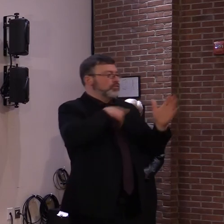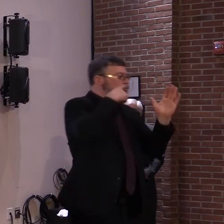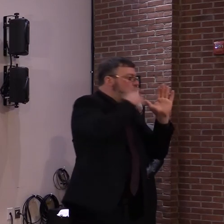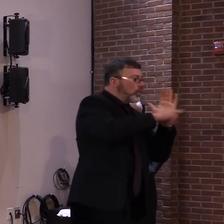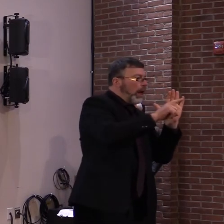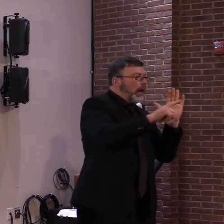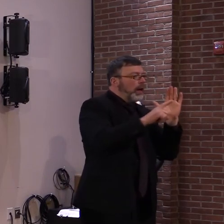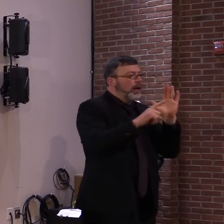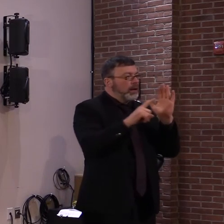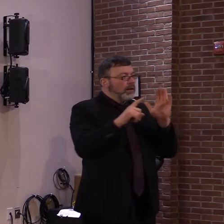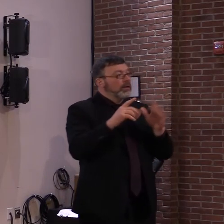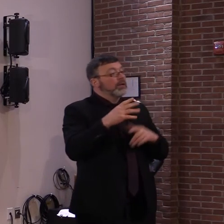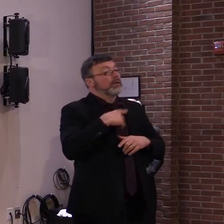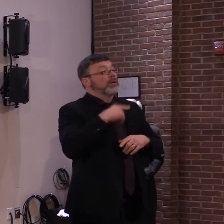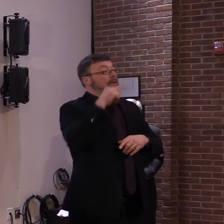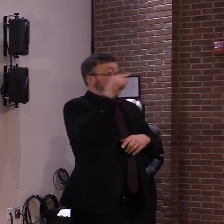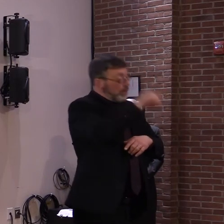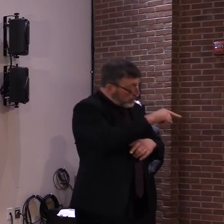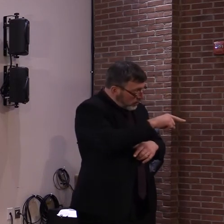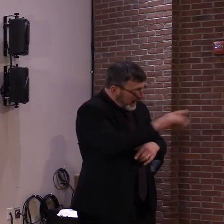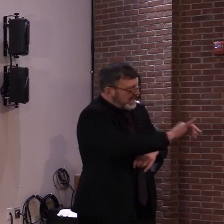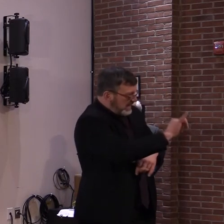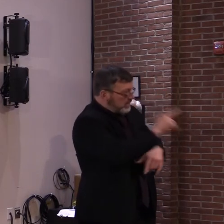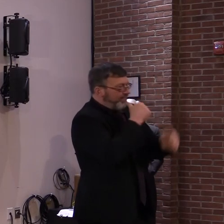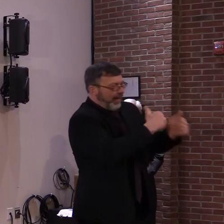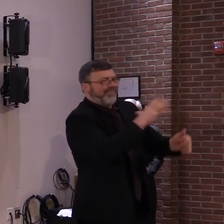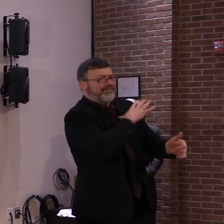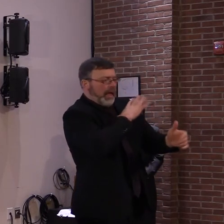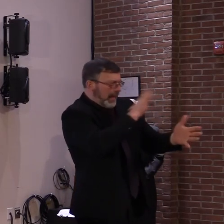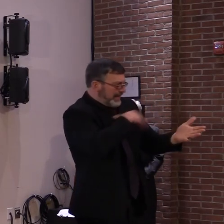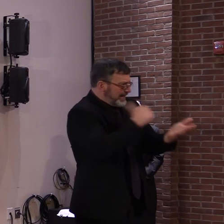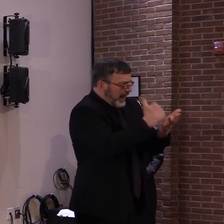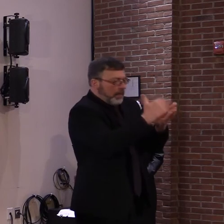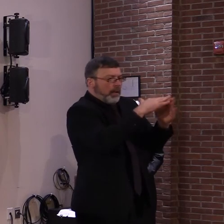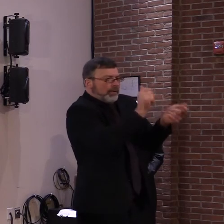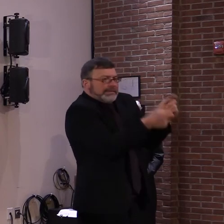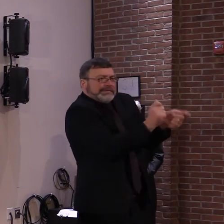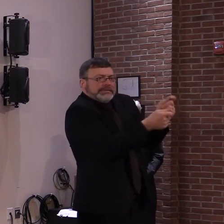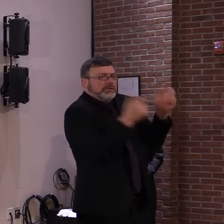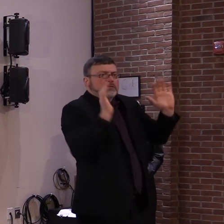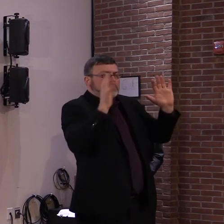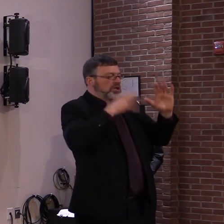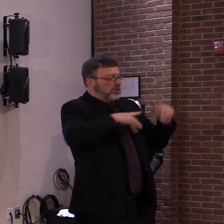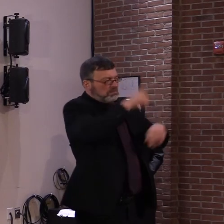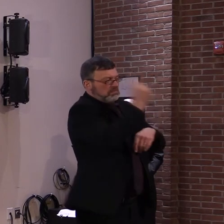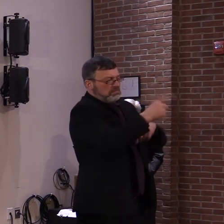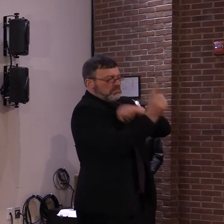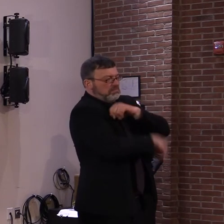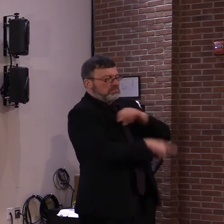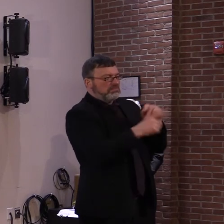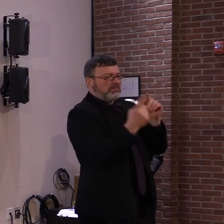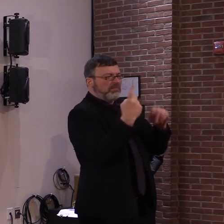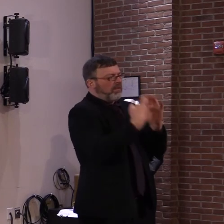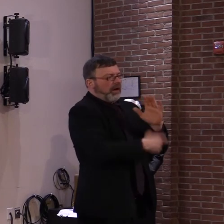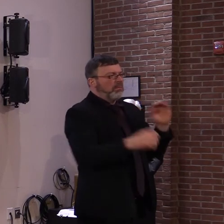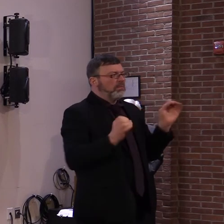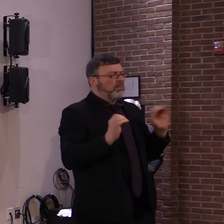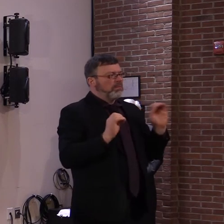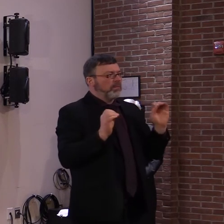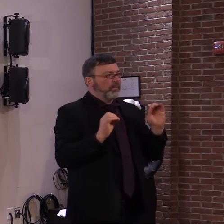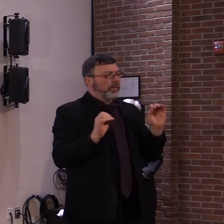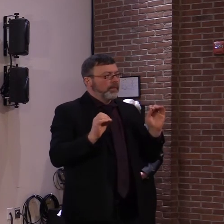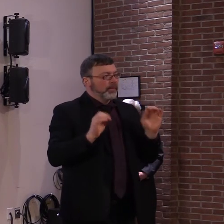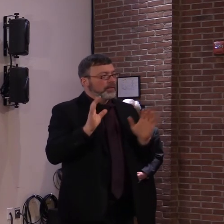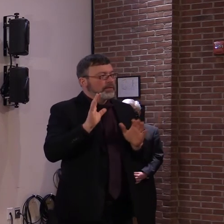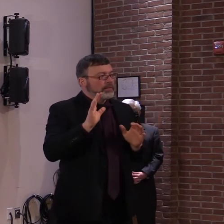better compliance. Excuse me, Secretary Curley, do you know how many tips you followed up on? Is it